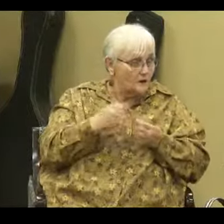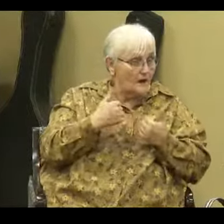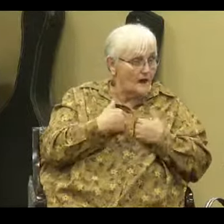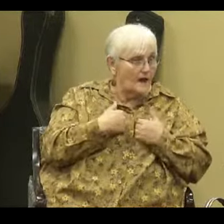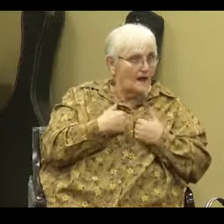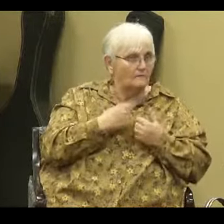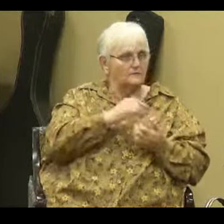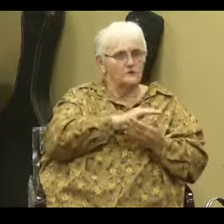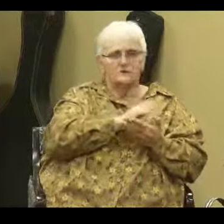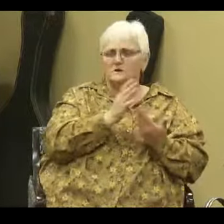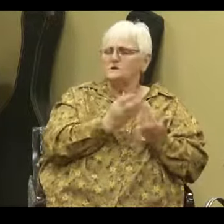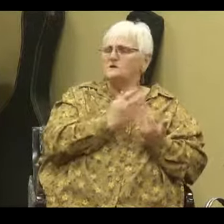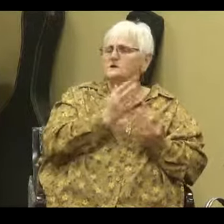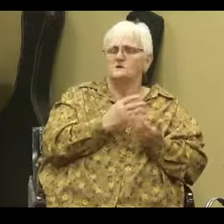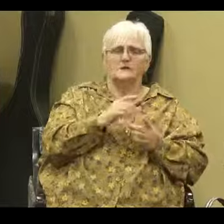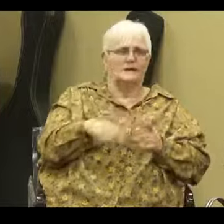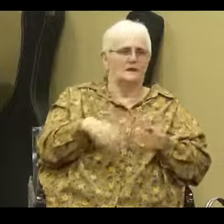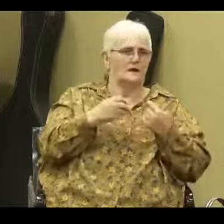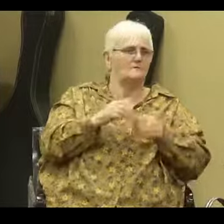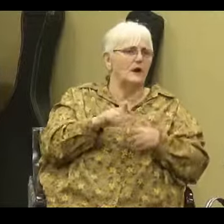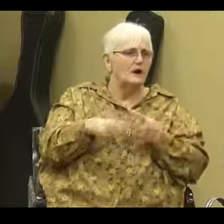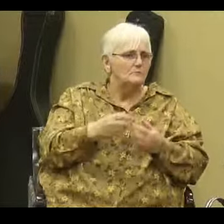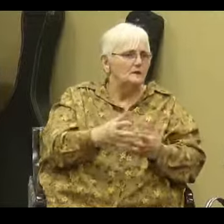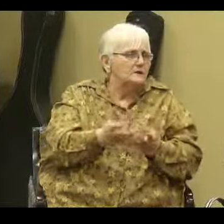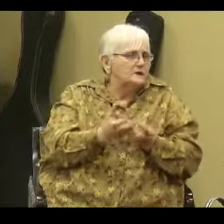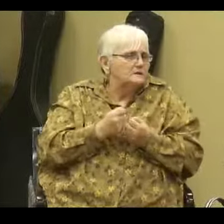easy life? How about the desire for material things?